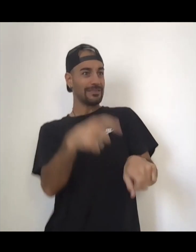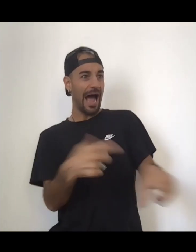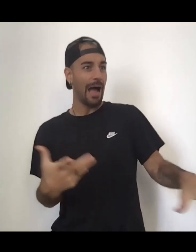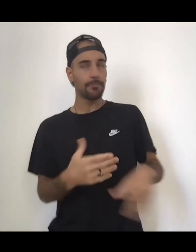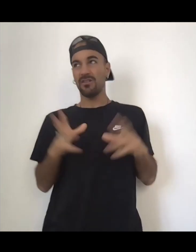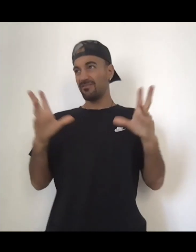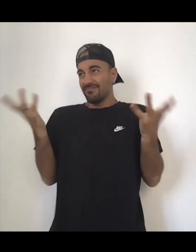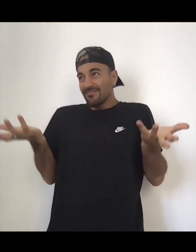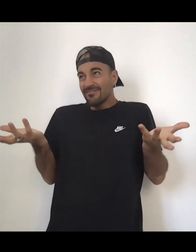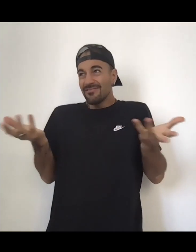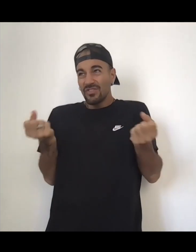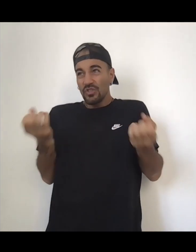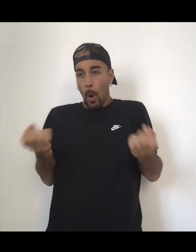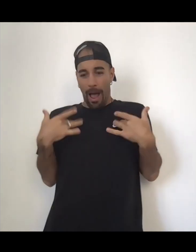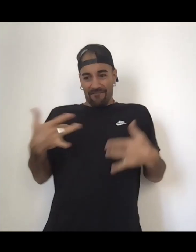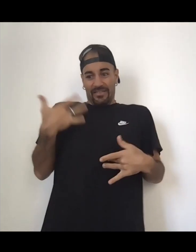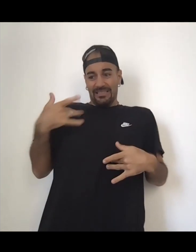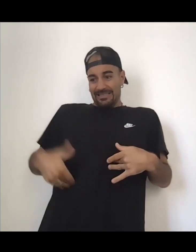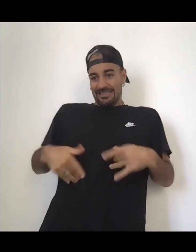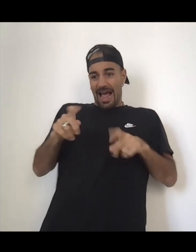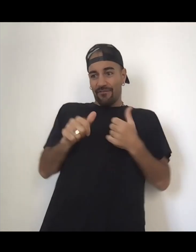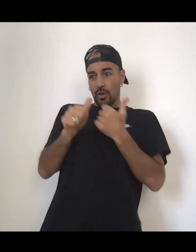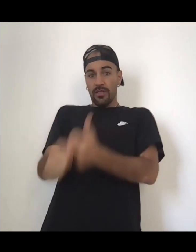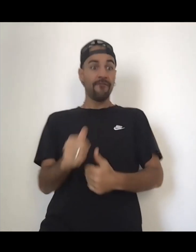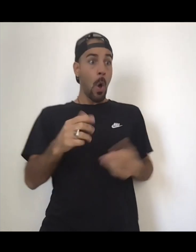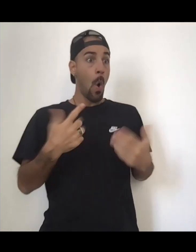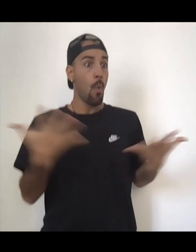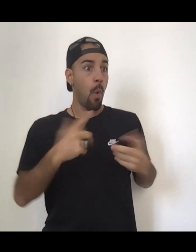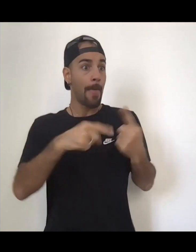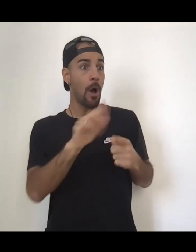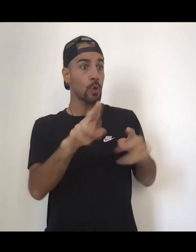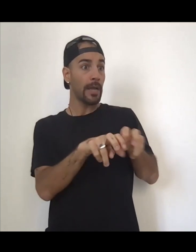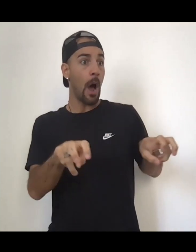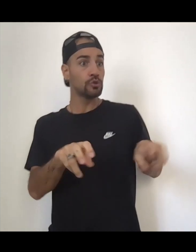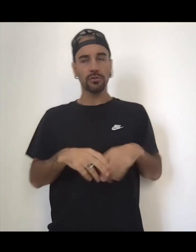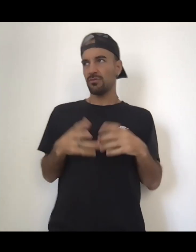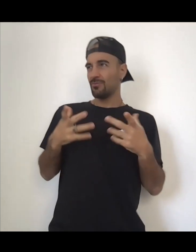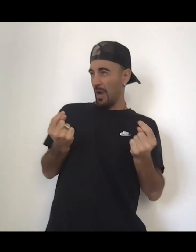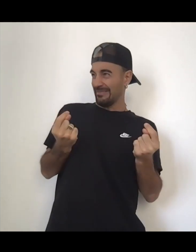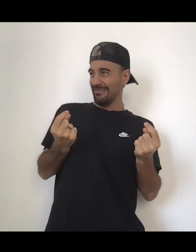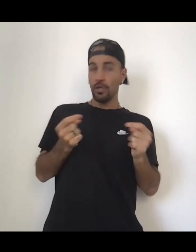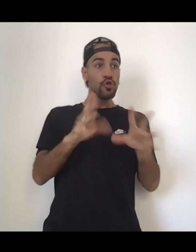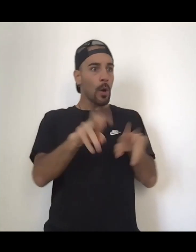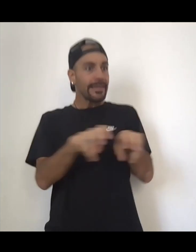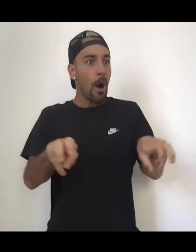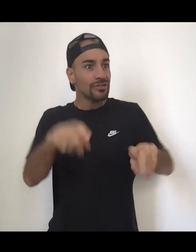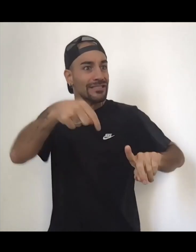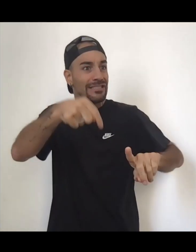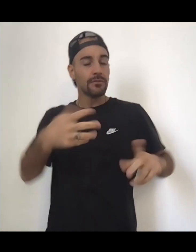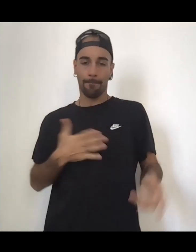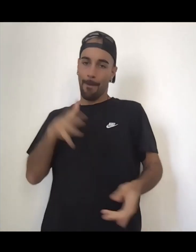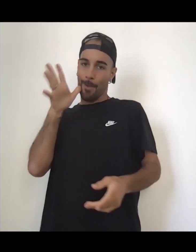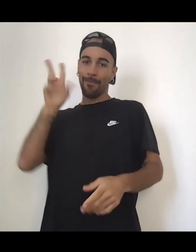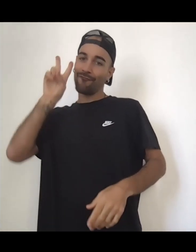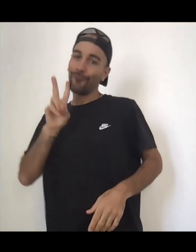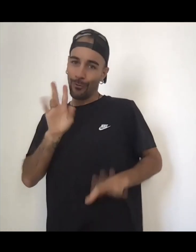like you're clearly a Virgo. She's like, what about your structure? Don't you need like nice furniture? Like, how are you going to make sure you have a comfortable home? And I have a Cancer moon, so